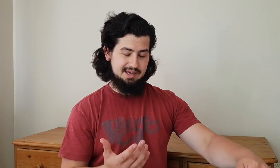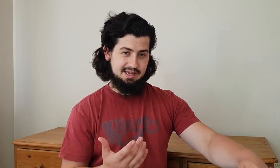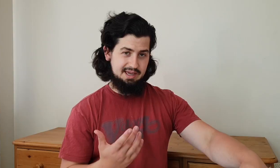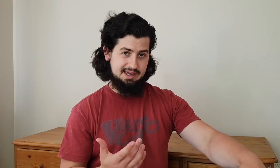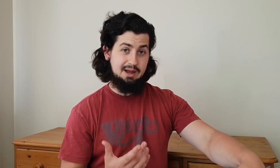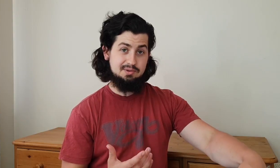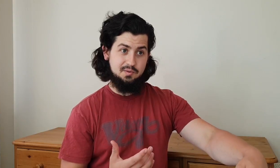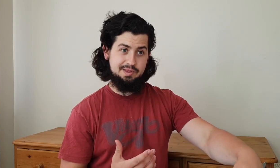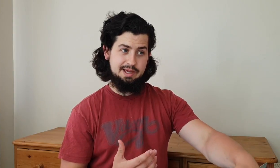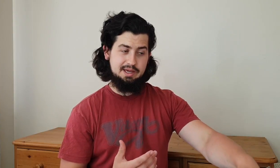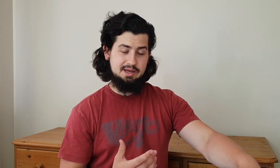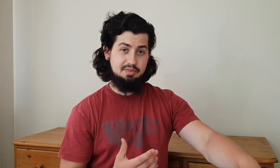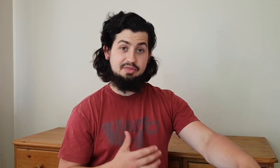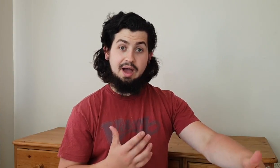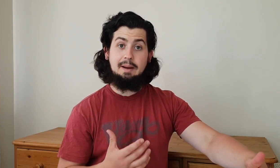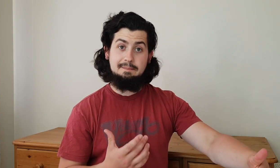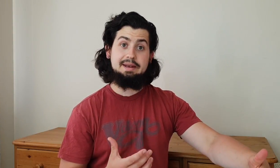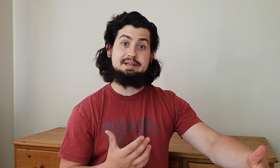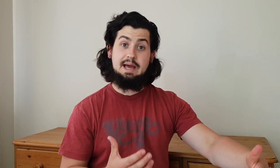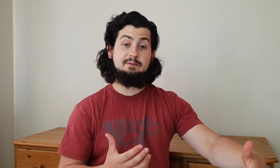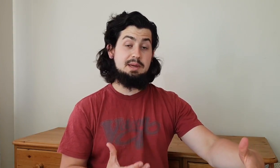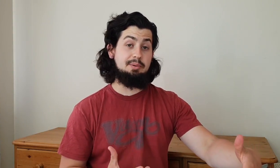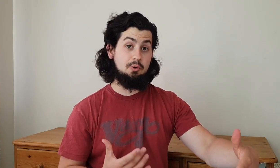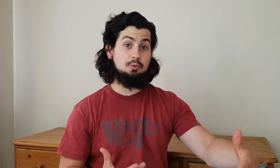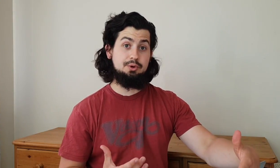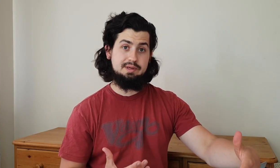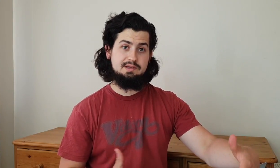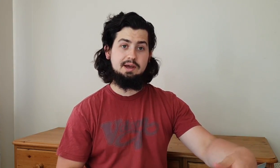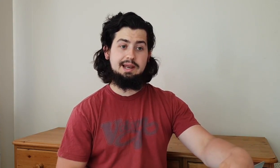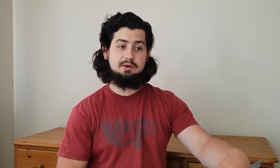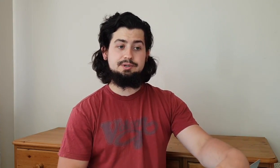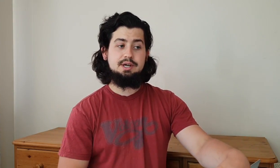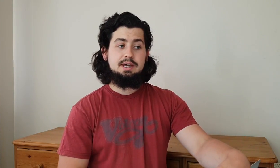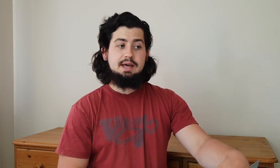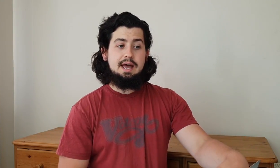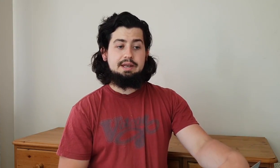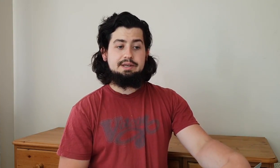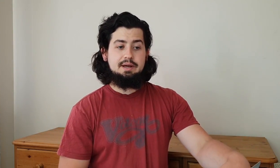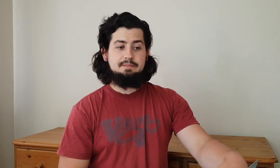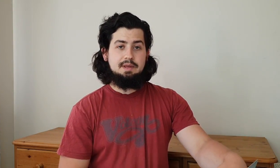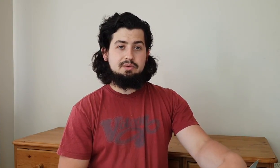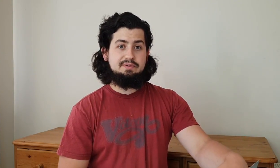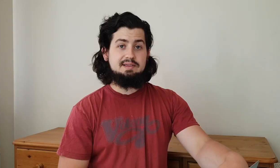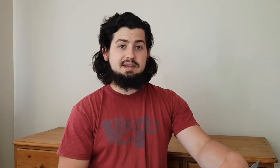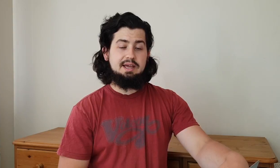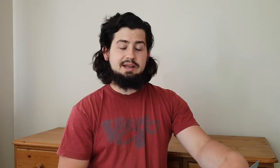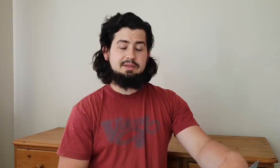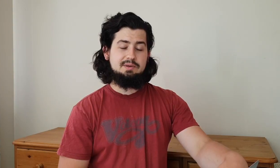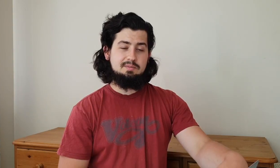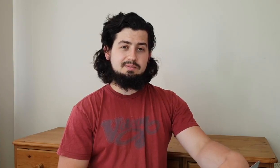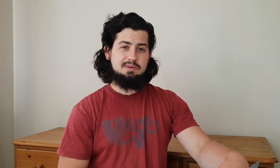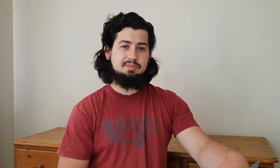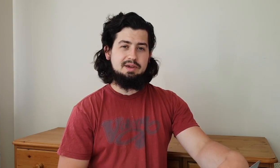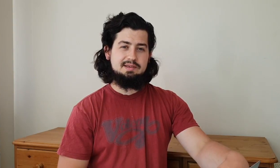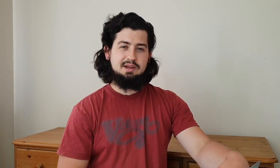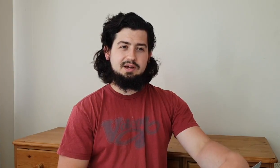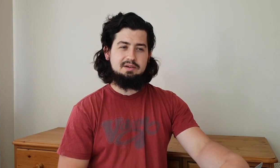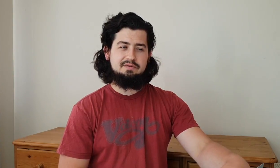encounter with like that many deaf people all using sign language and um it was fascinating like there's some some things that I kind of